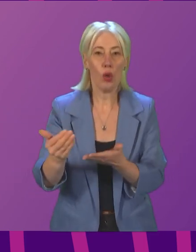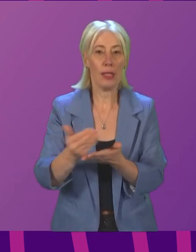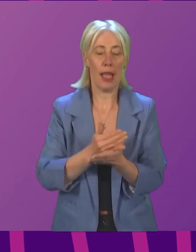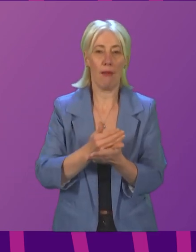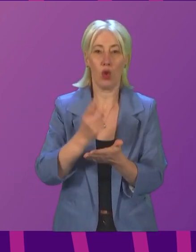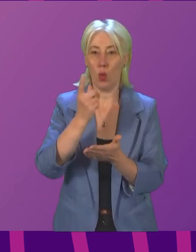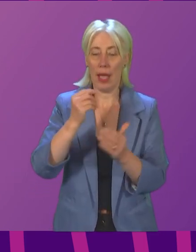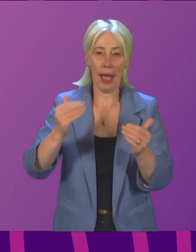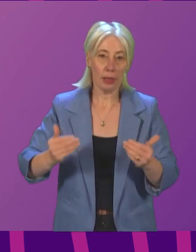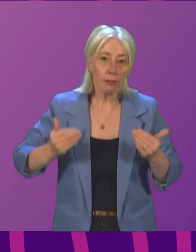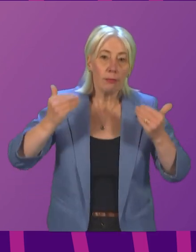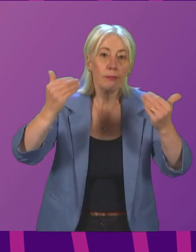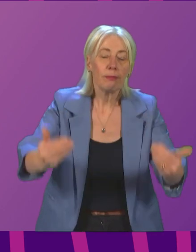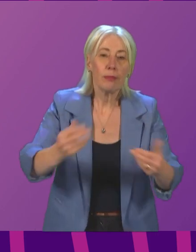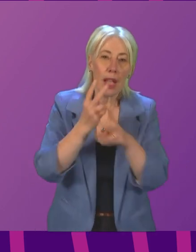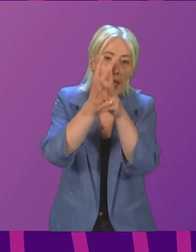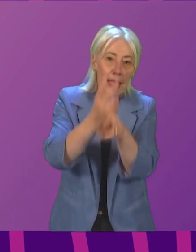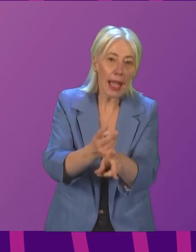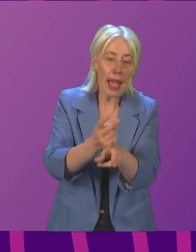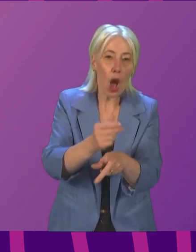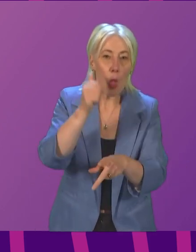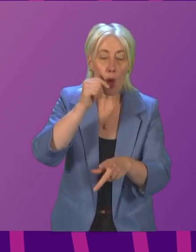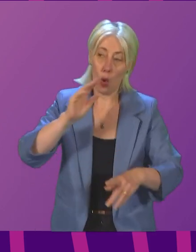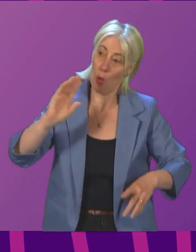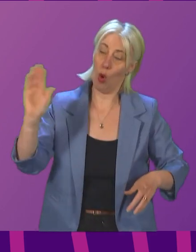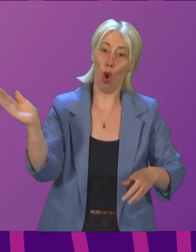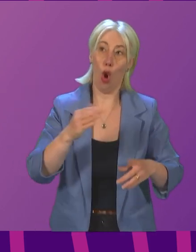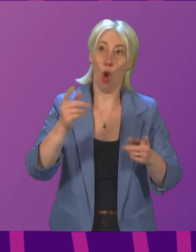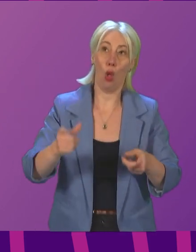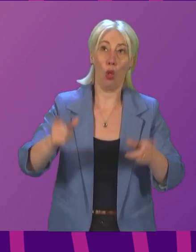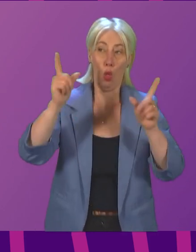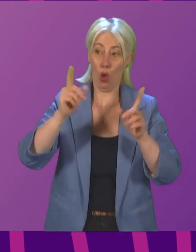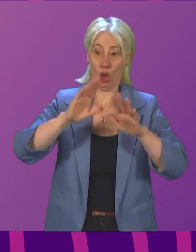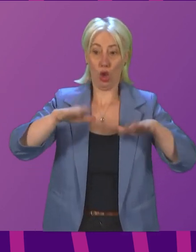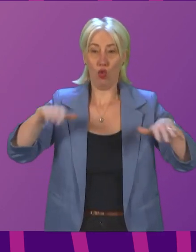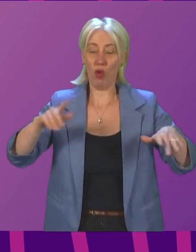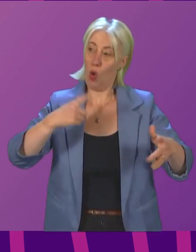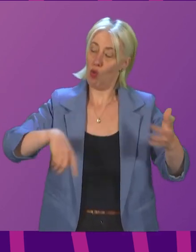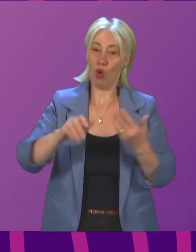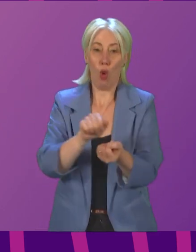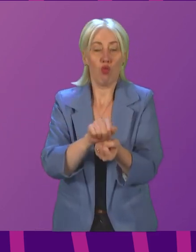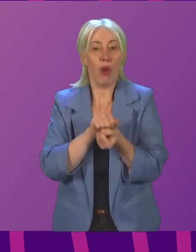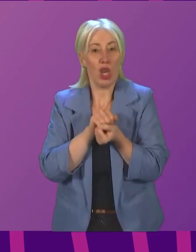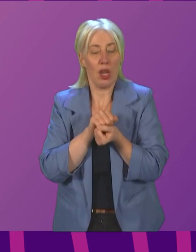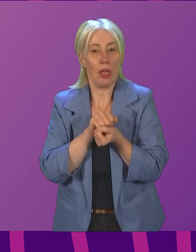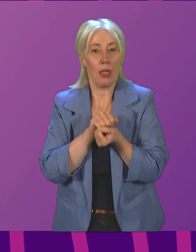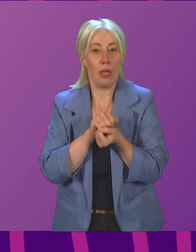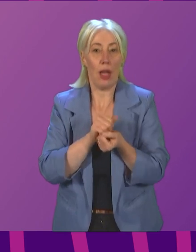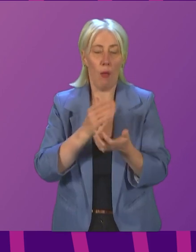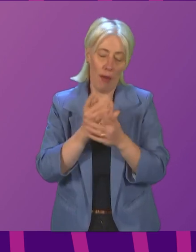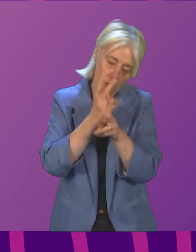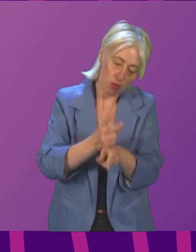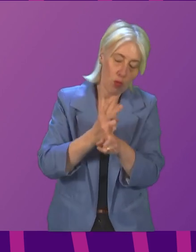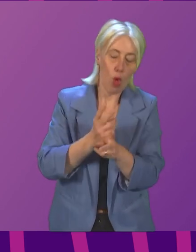care, knowing that Jock Thompson's burns are precious and to be cared for throughout life.